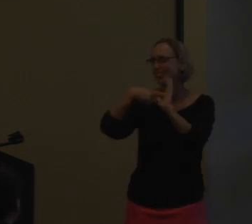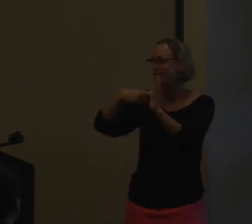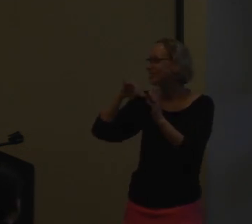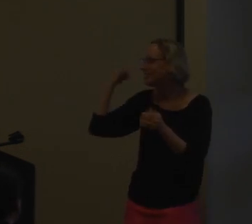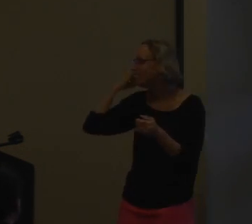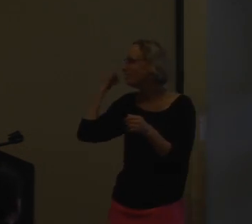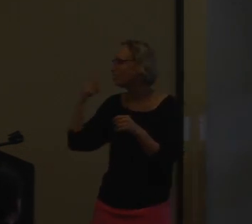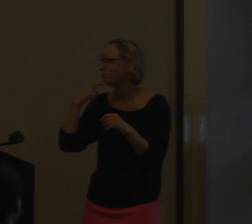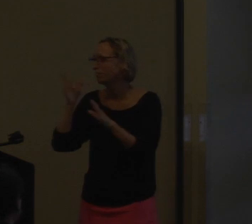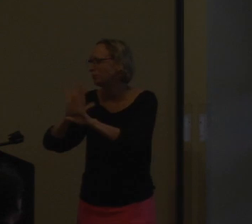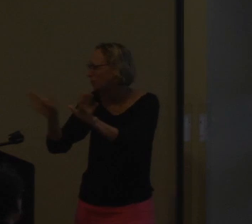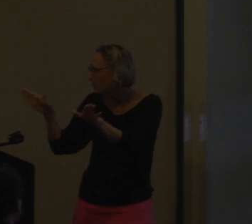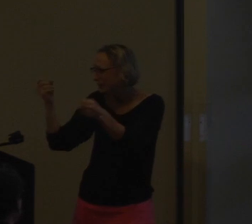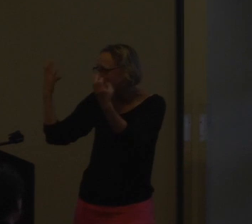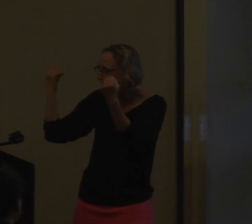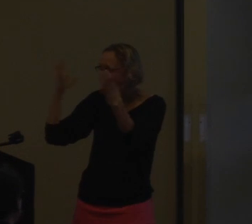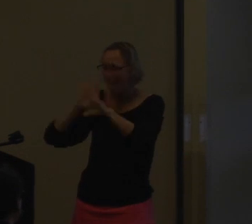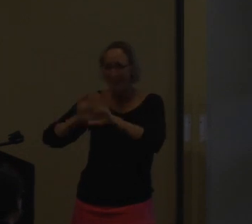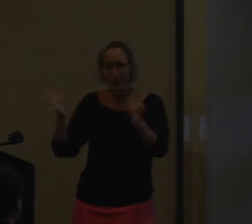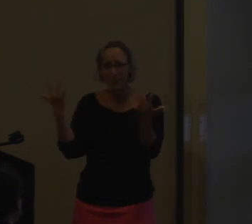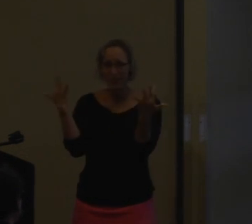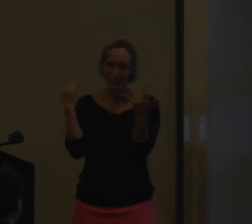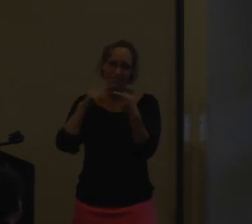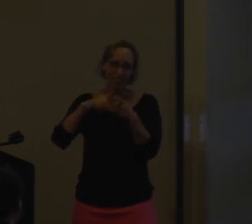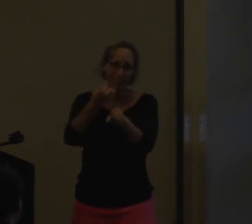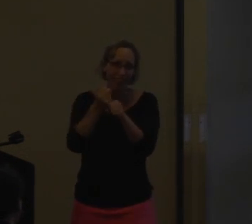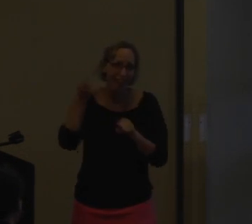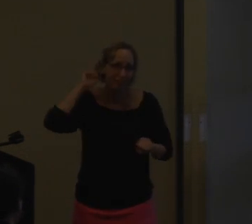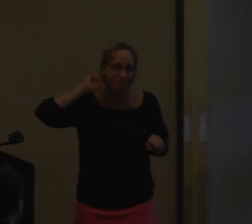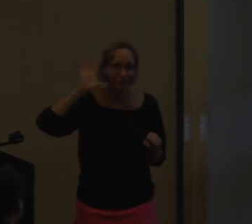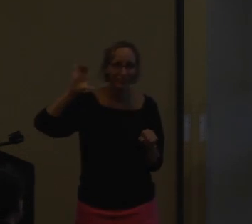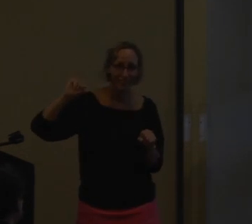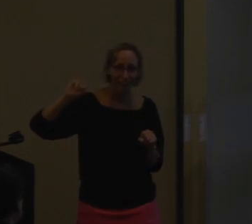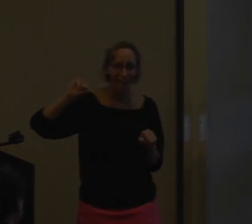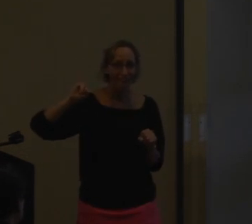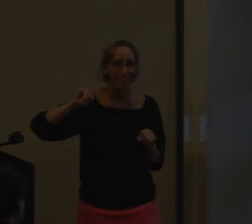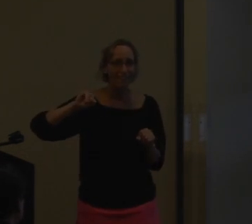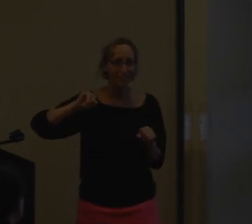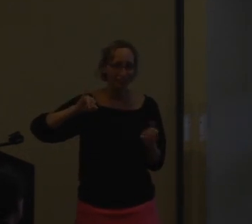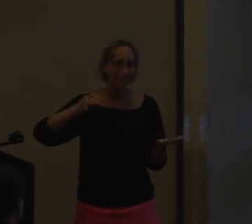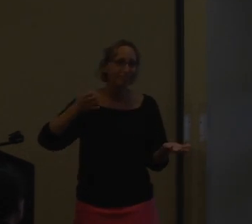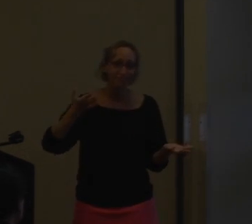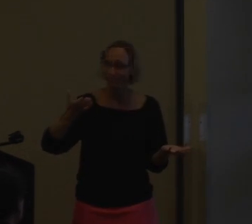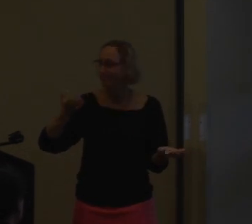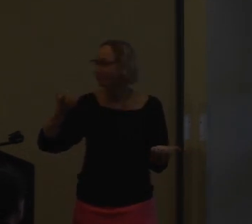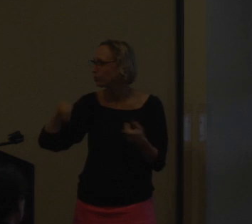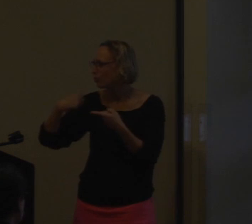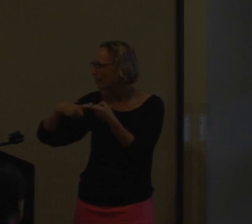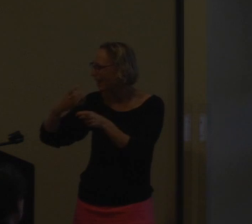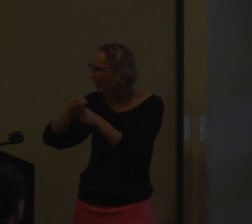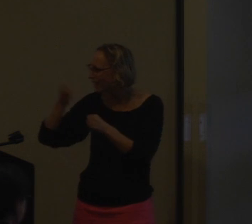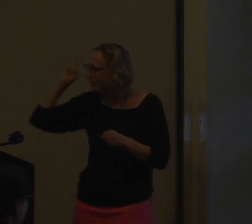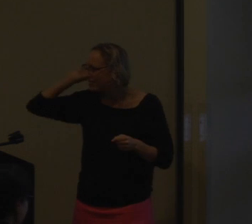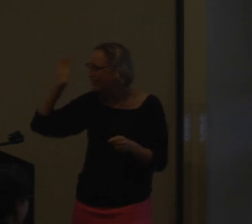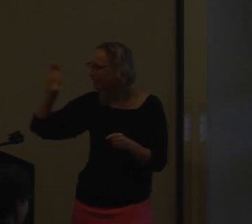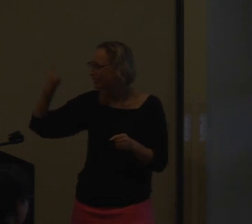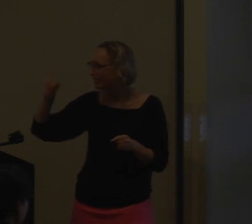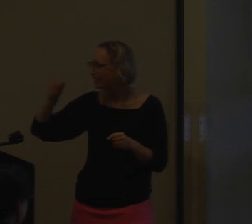very interesting. So it shows that just because you can hear or not, it doesn't matter. Parents think that they have to wait in order to get their baby a